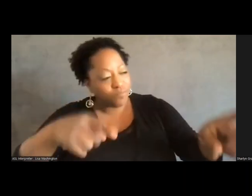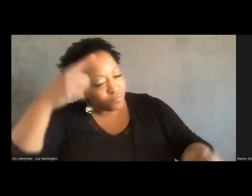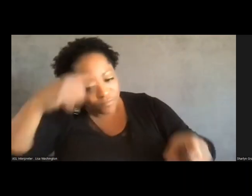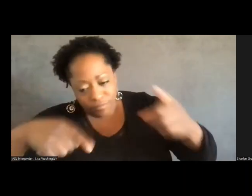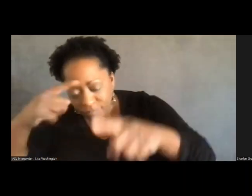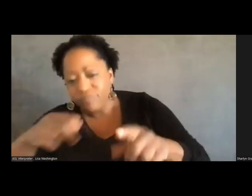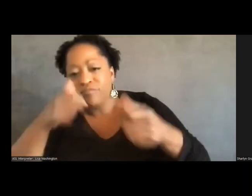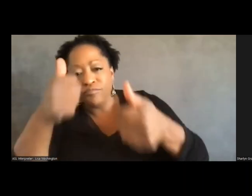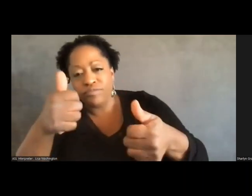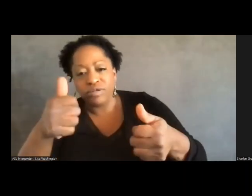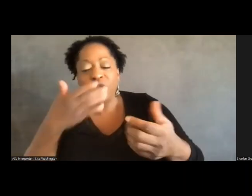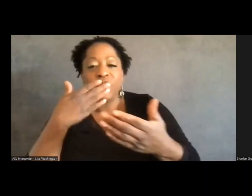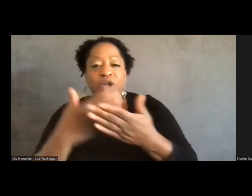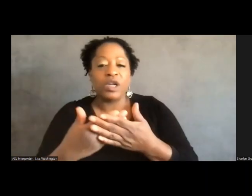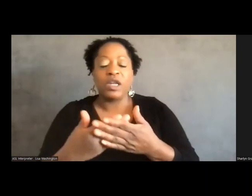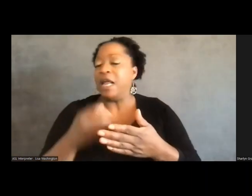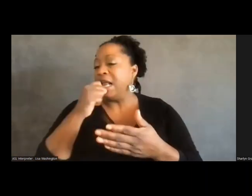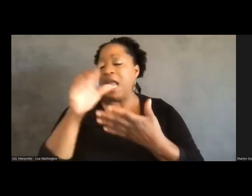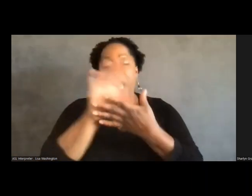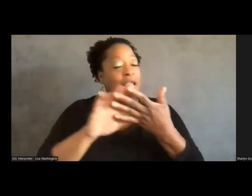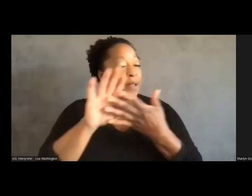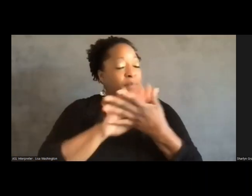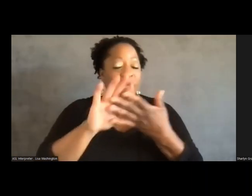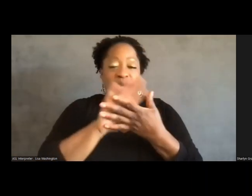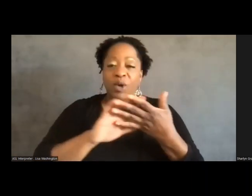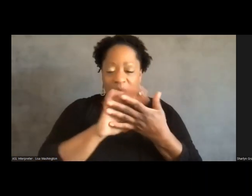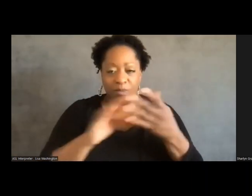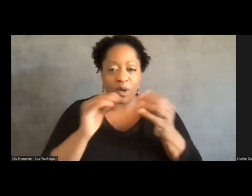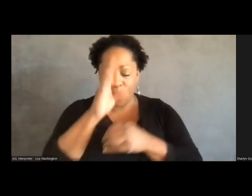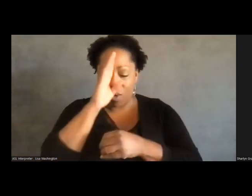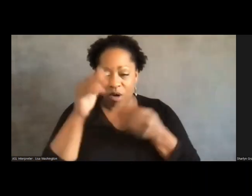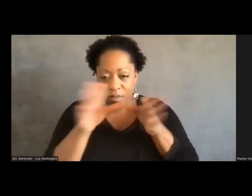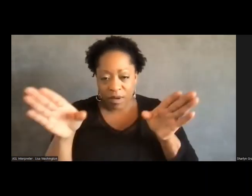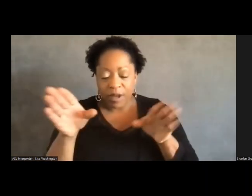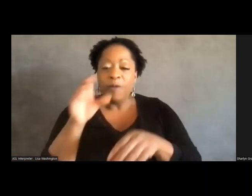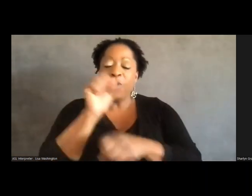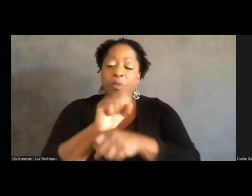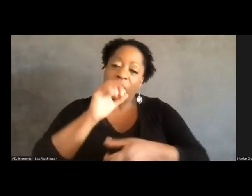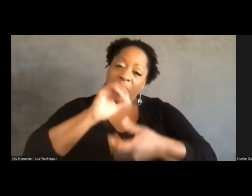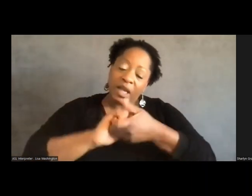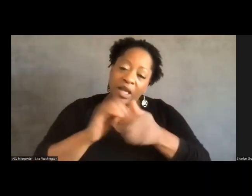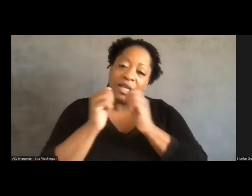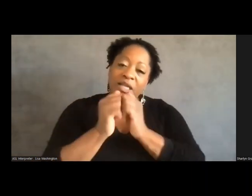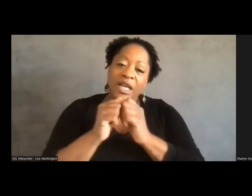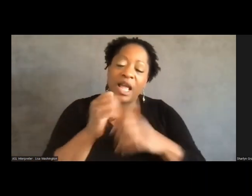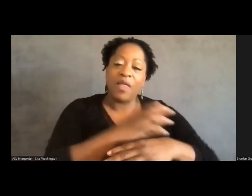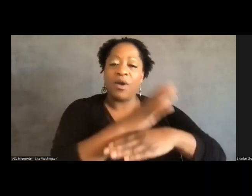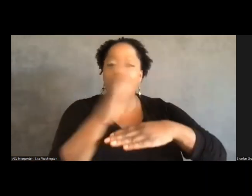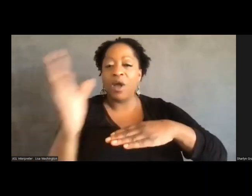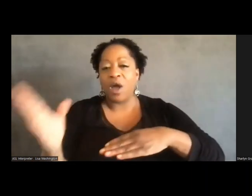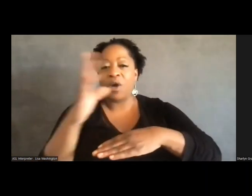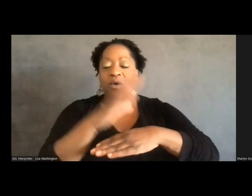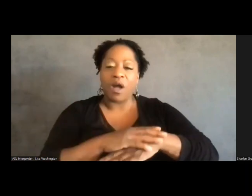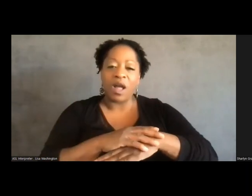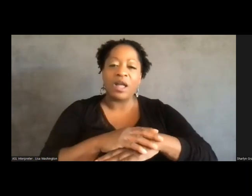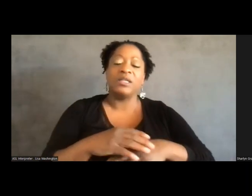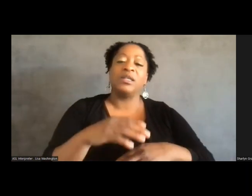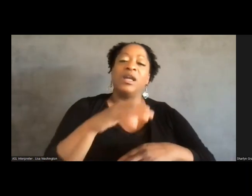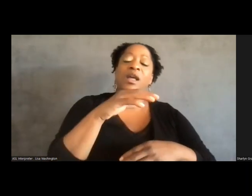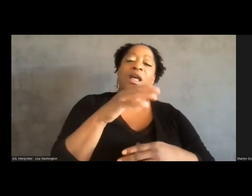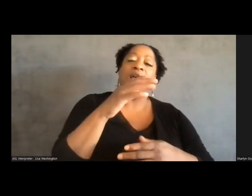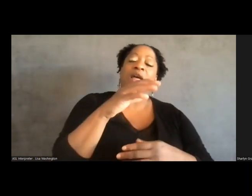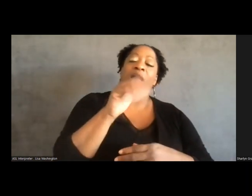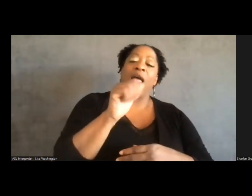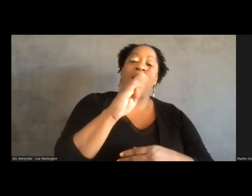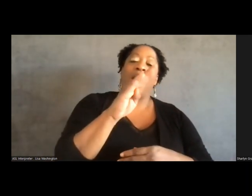overly ambiguous. And I think the more important thing about working together across abolitionists and non-abolitionists,